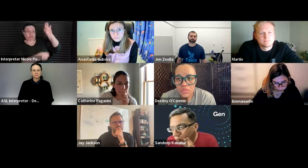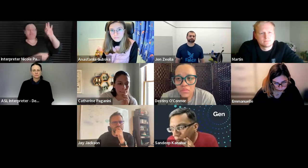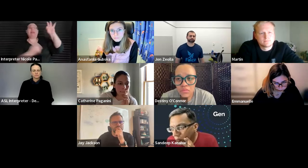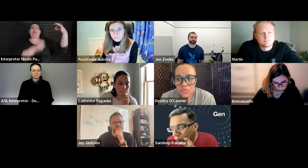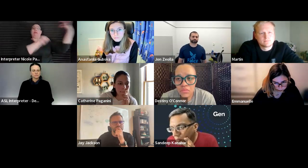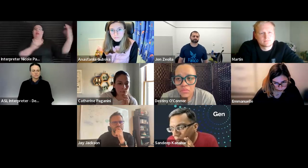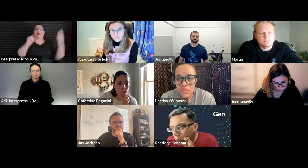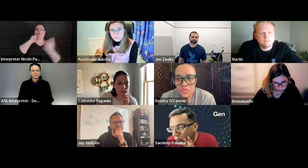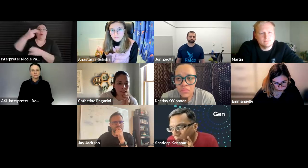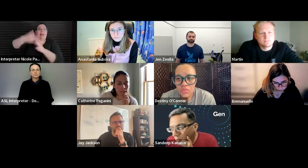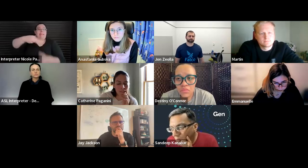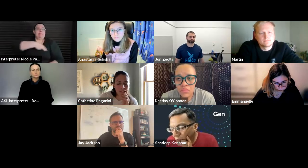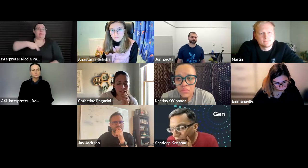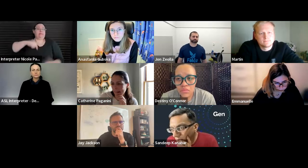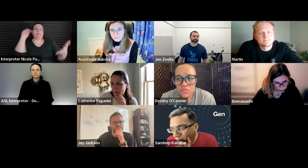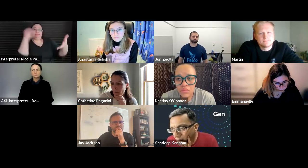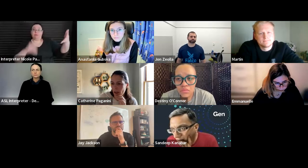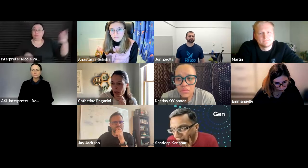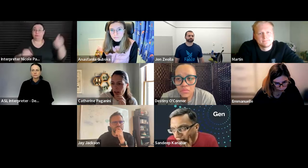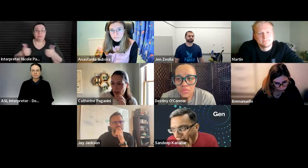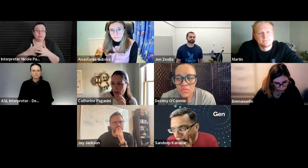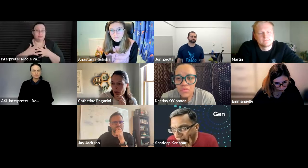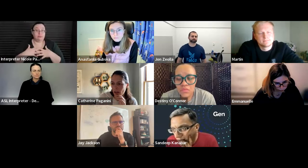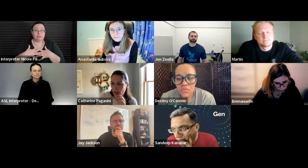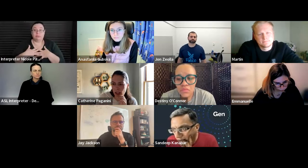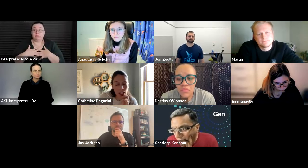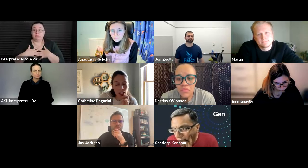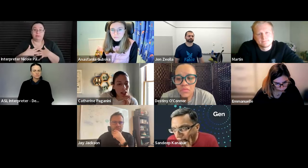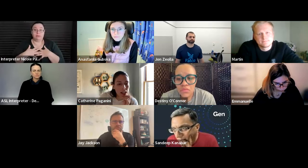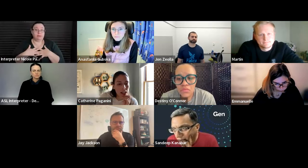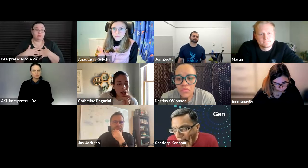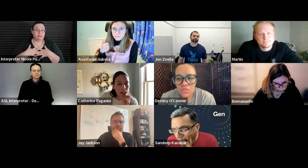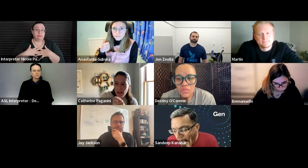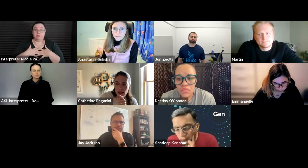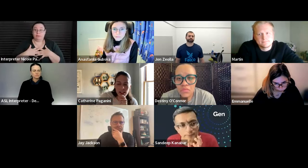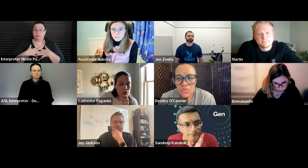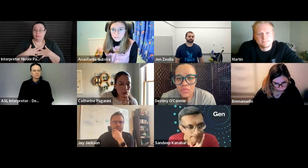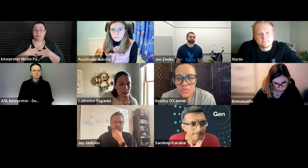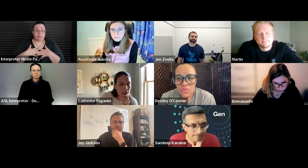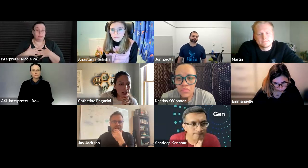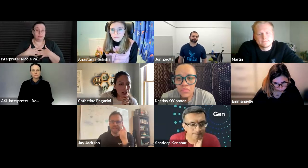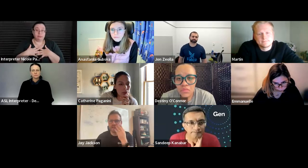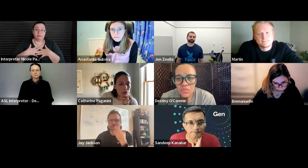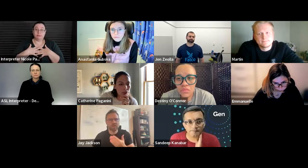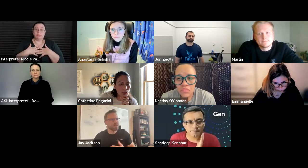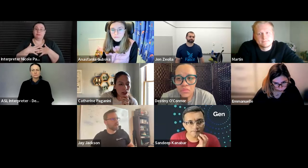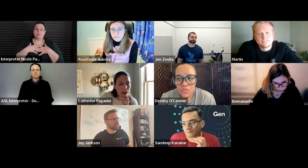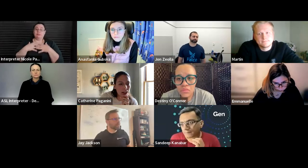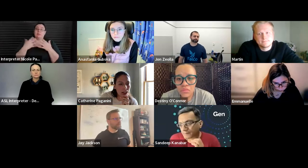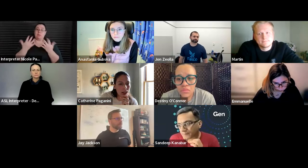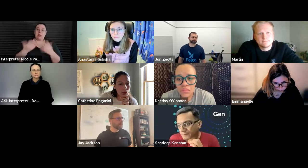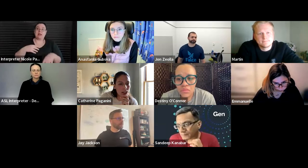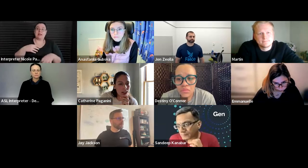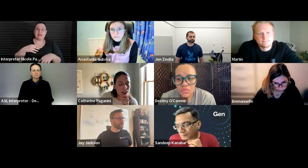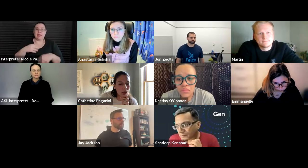uh and i will answer that in a little minute um